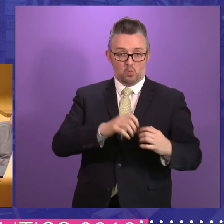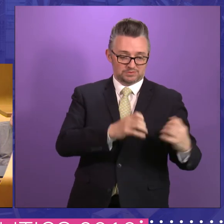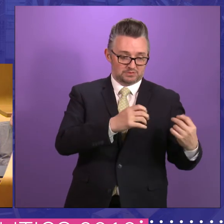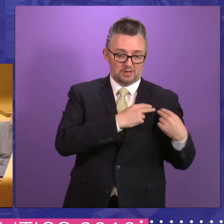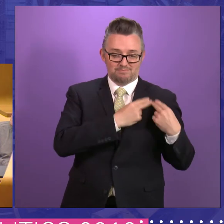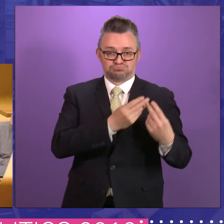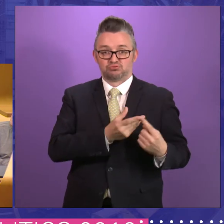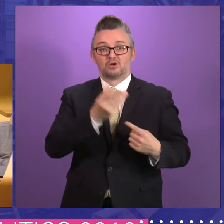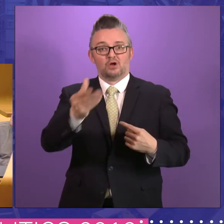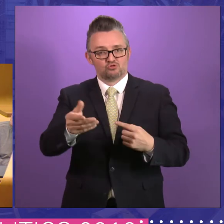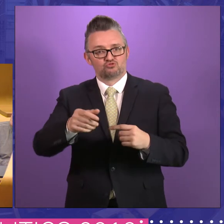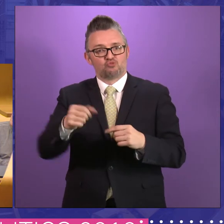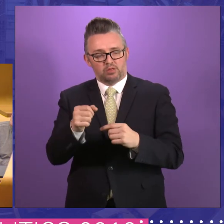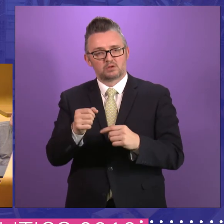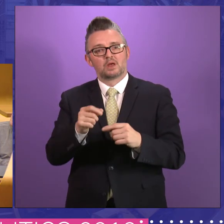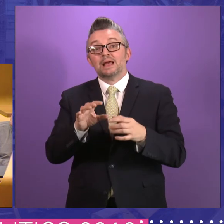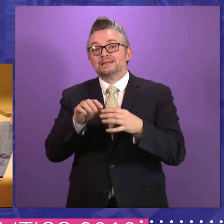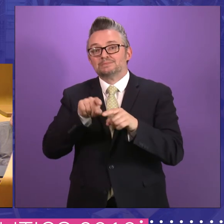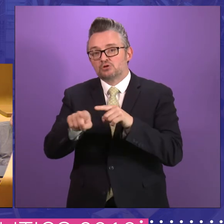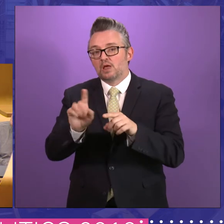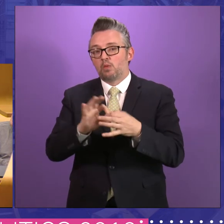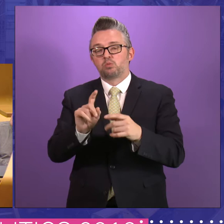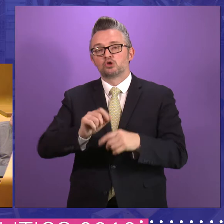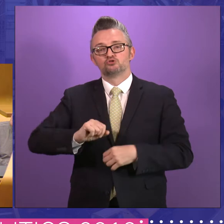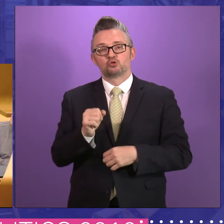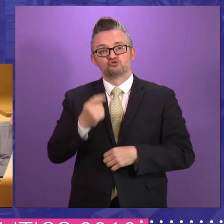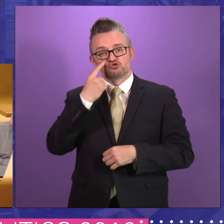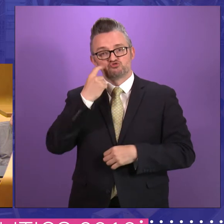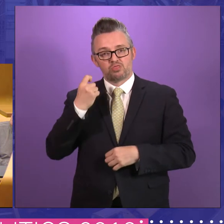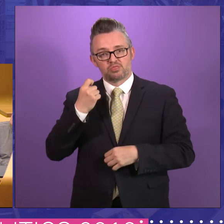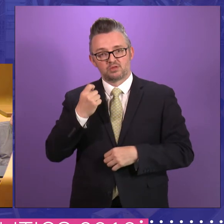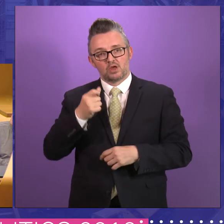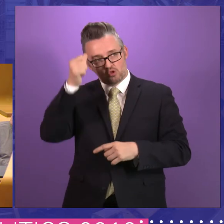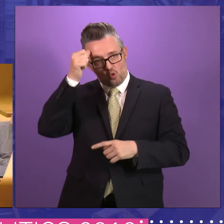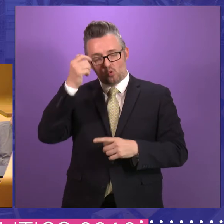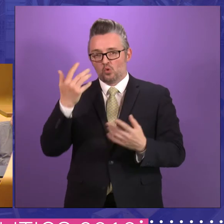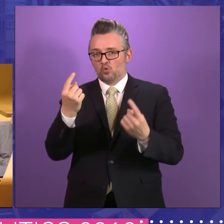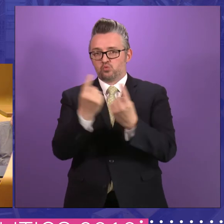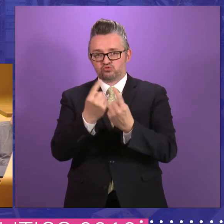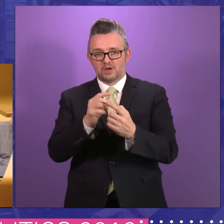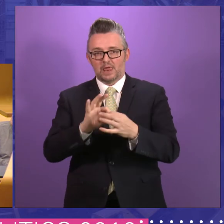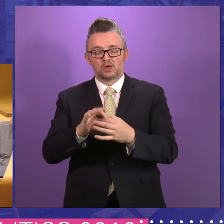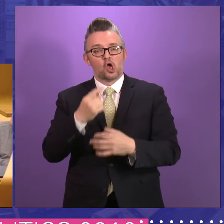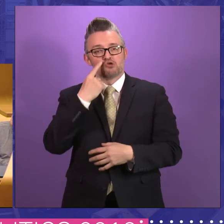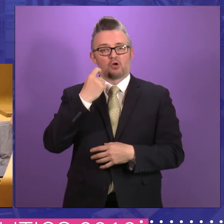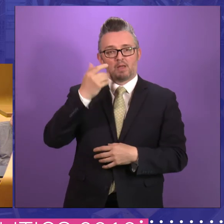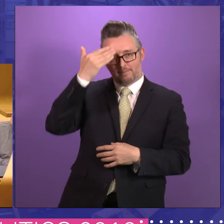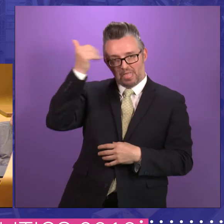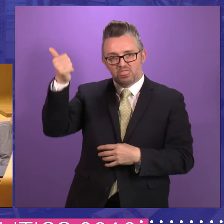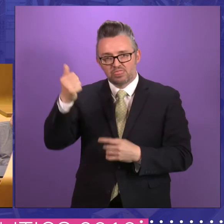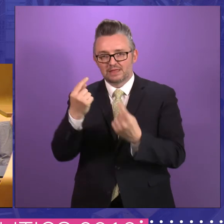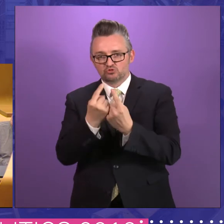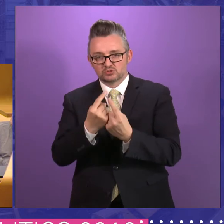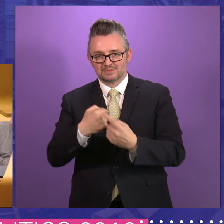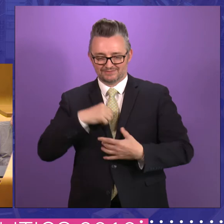involvement in politics, specifically Scottish youths. Um, you know, with pressing issues discussed such as young mental health issues that I'm